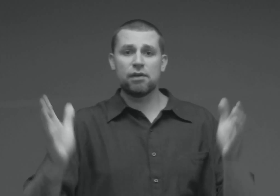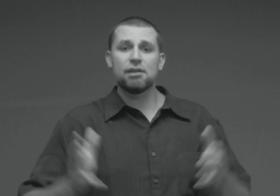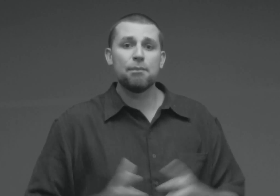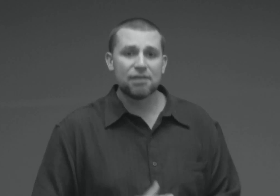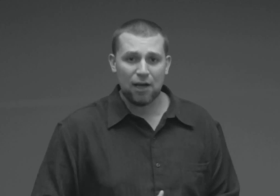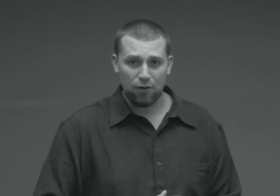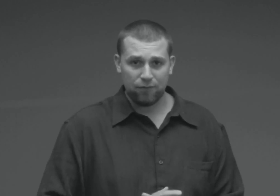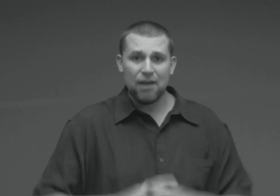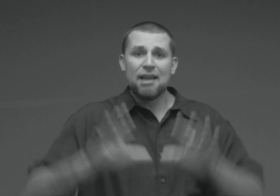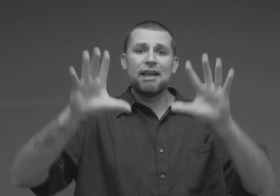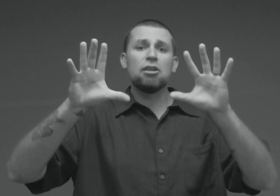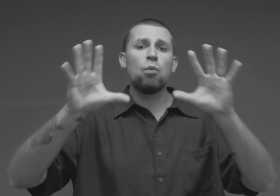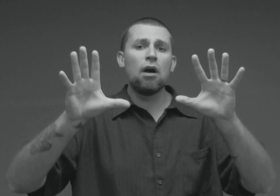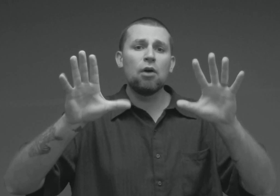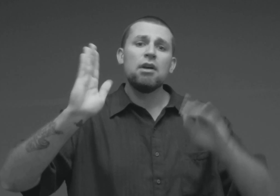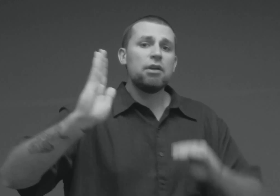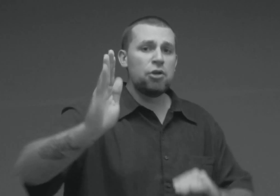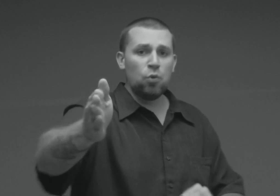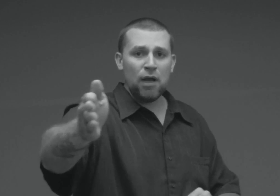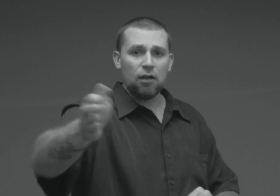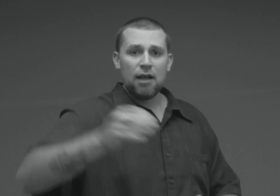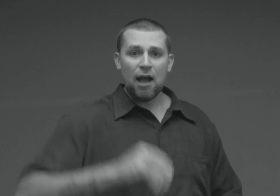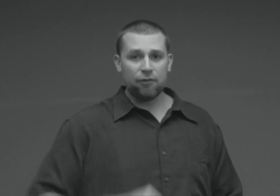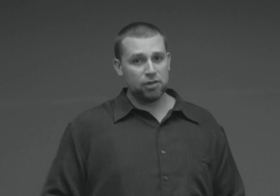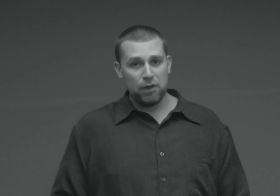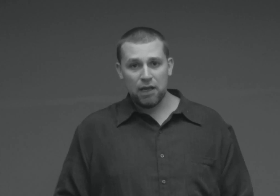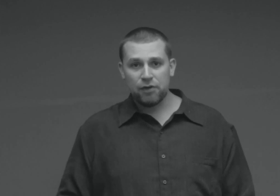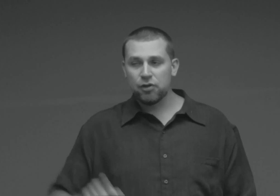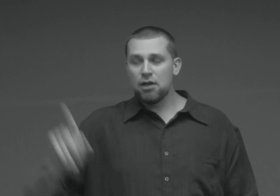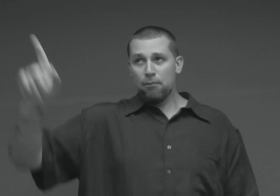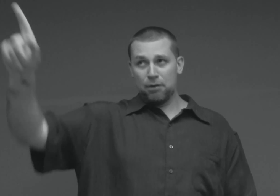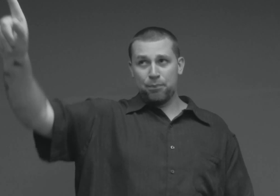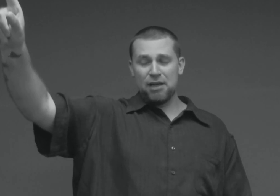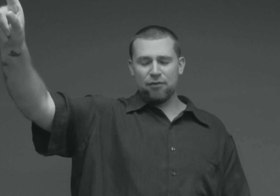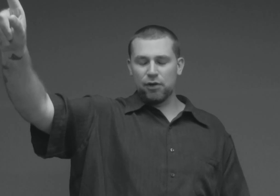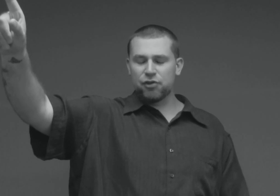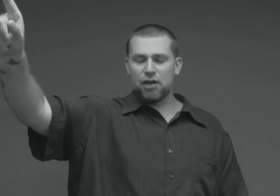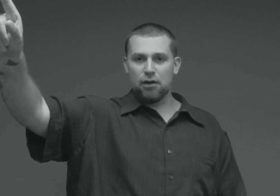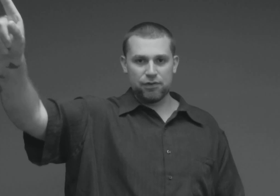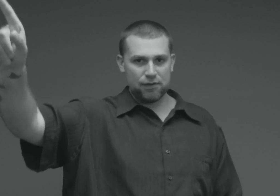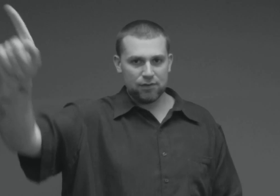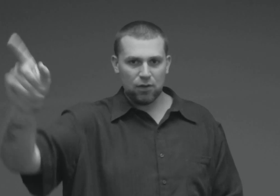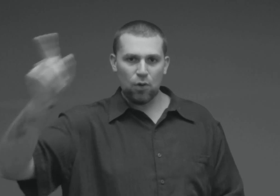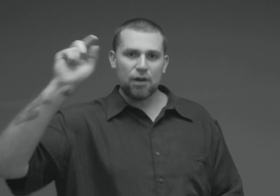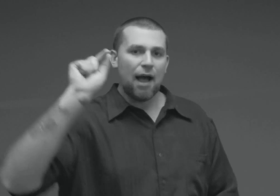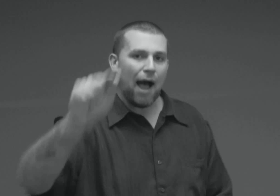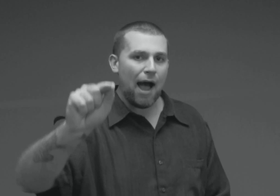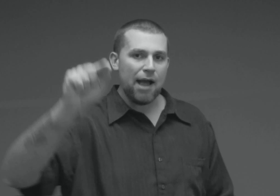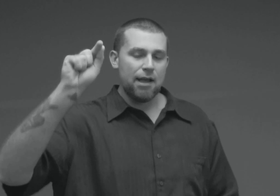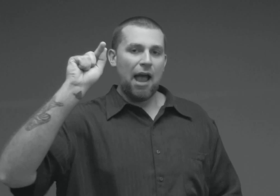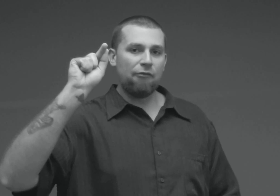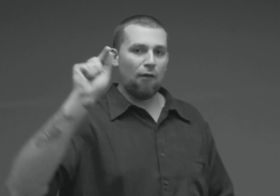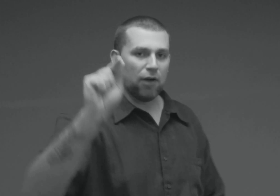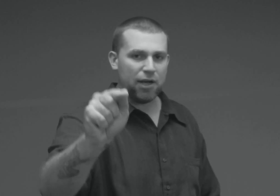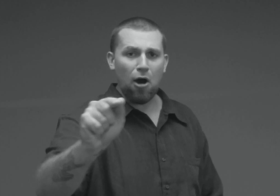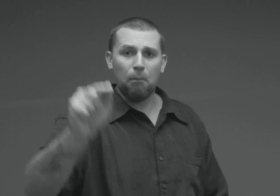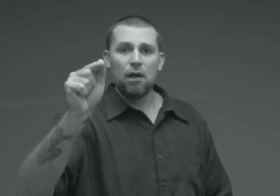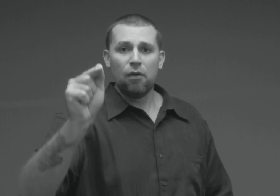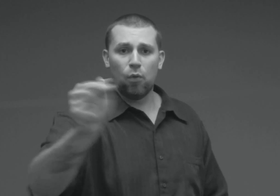us Himself, in the world you will have tribulation, but be of good cheer, says the Lord, I have overcome the